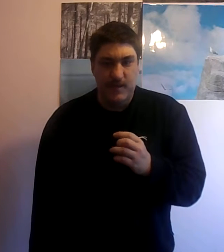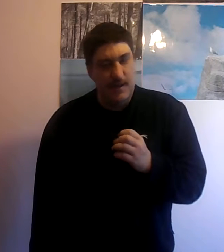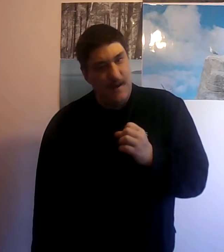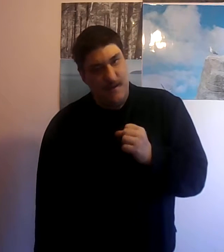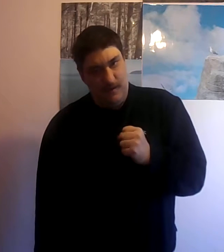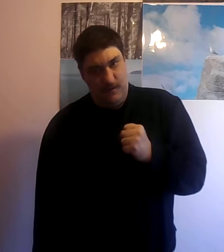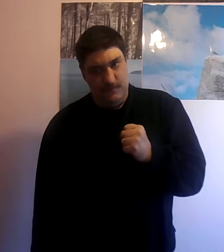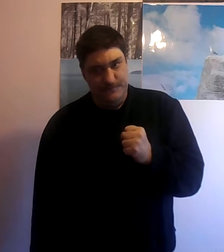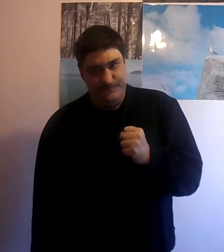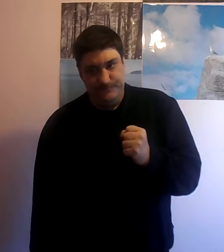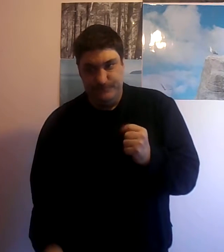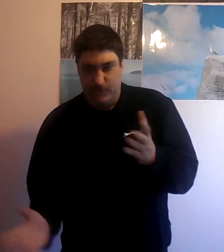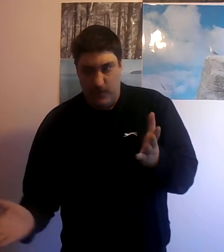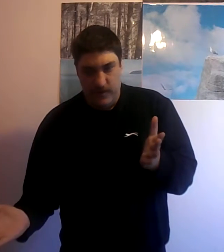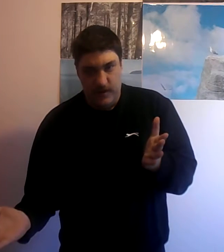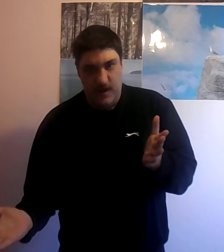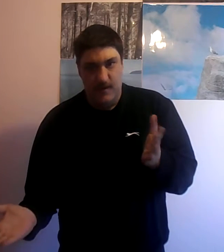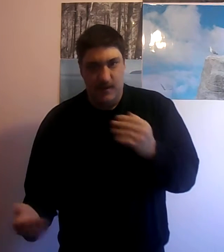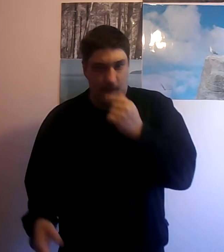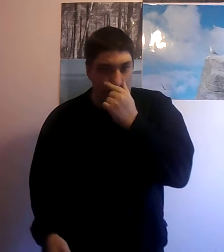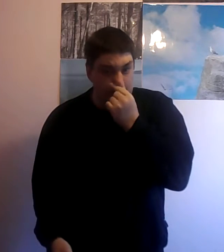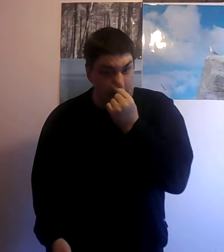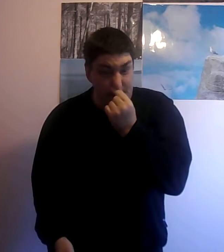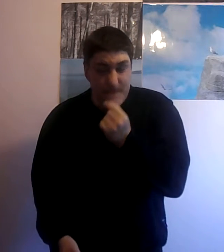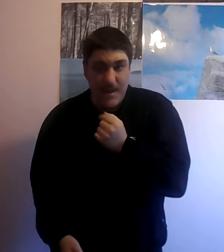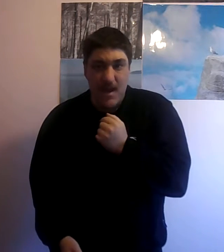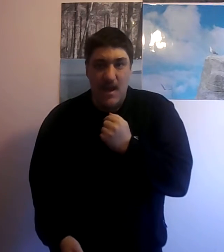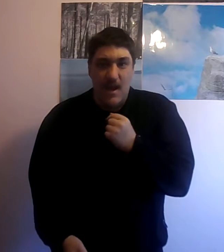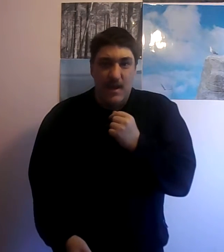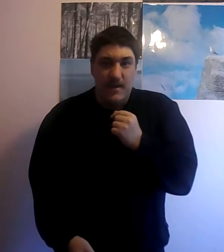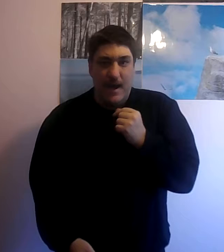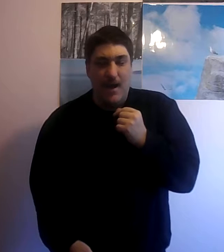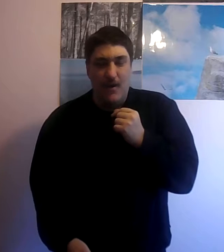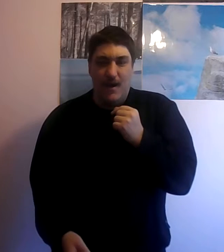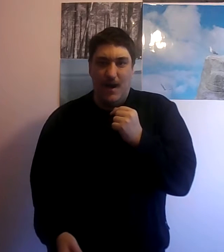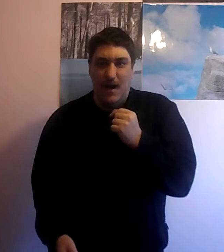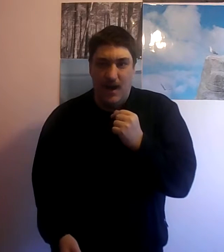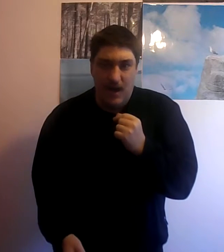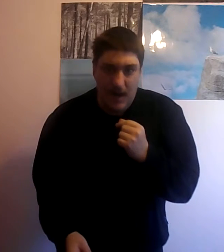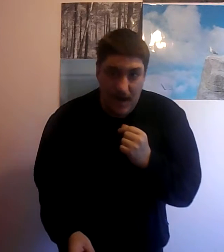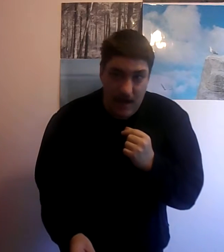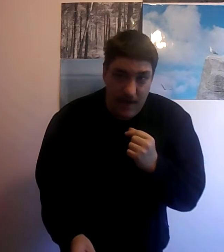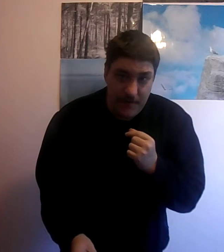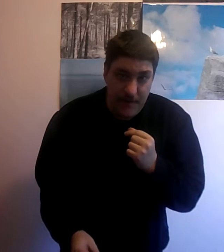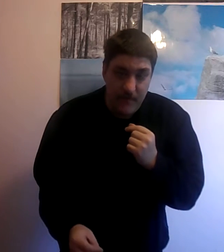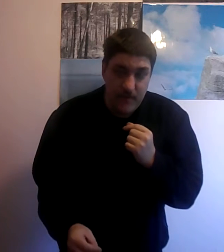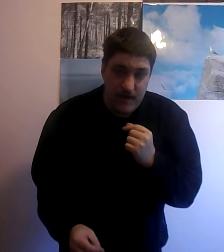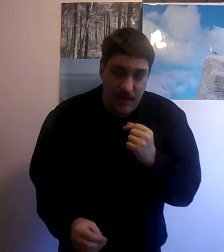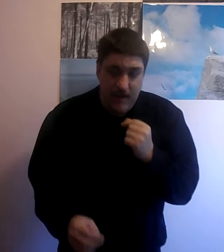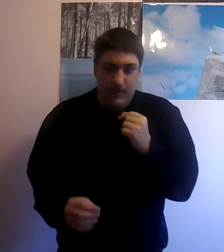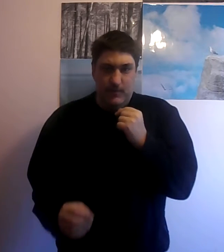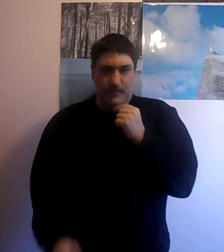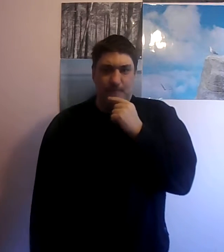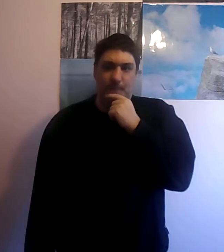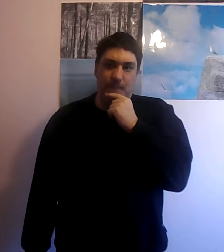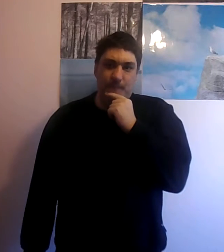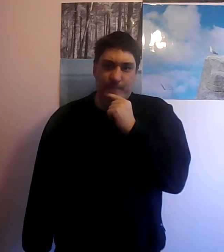gases poisonous gases now those can kill you mmm